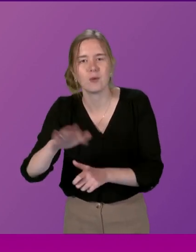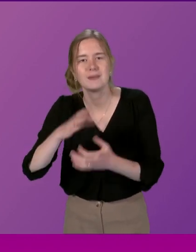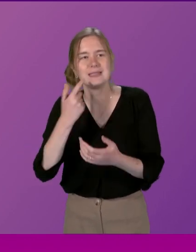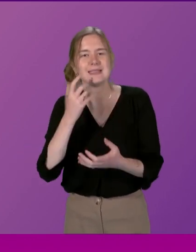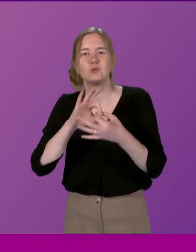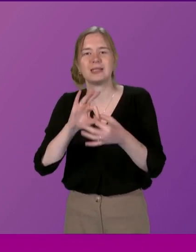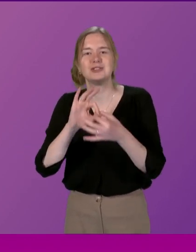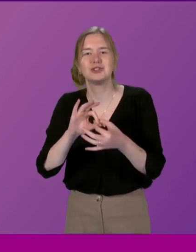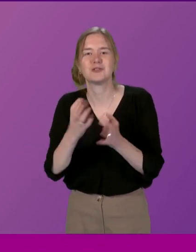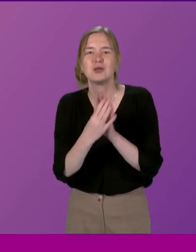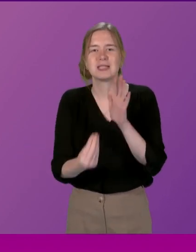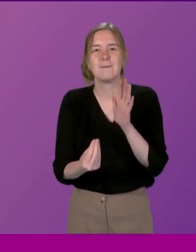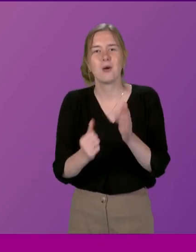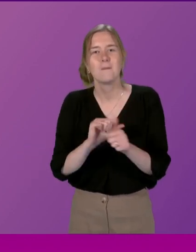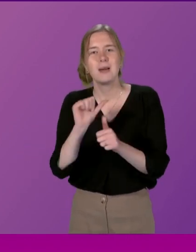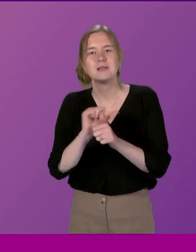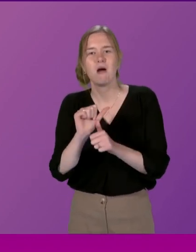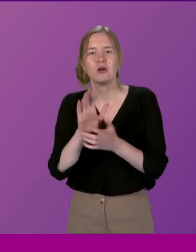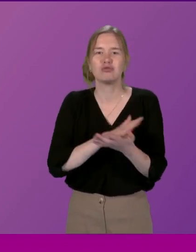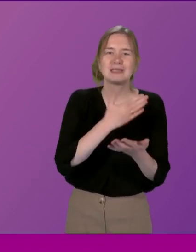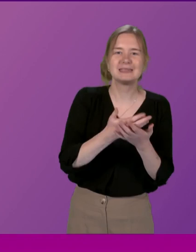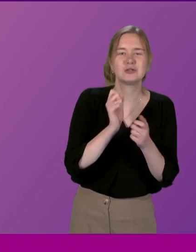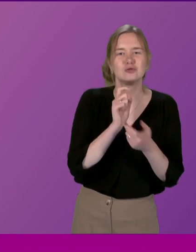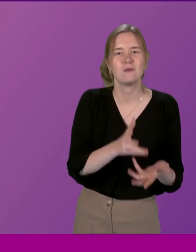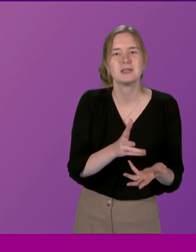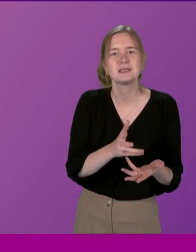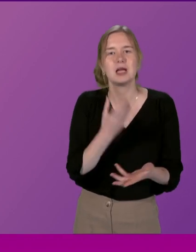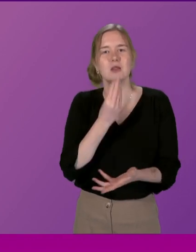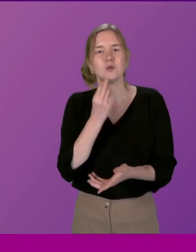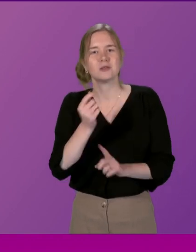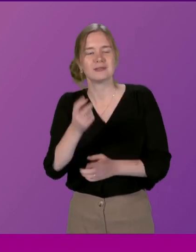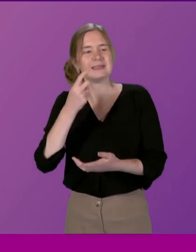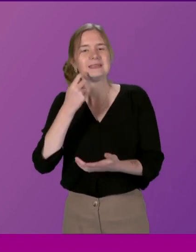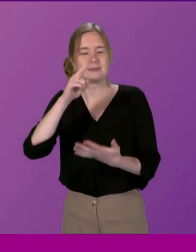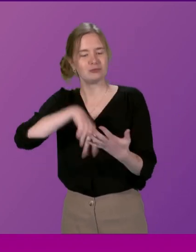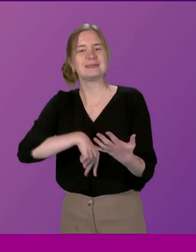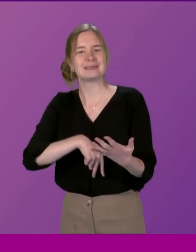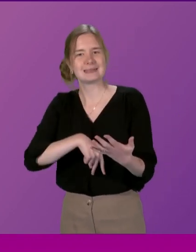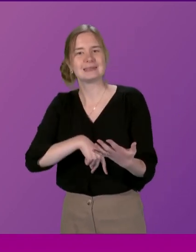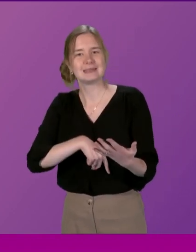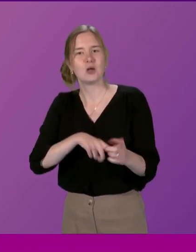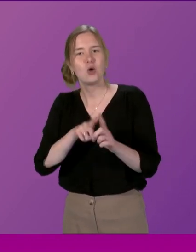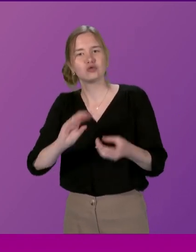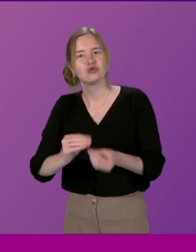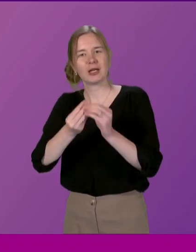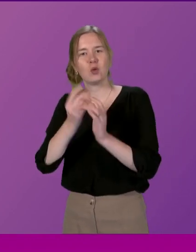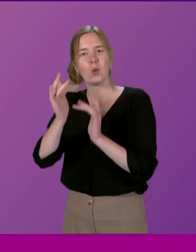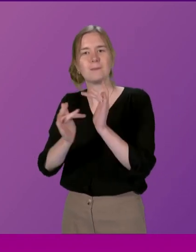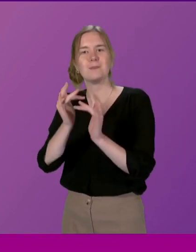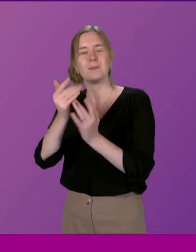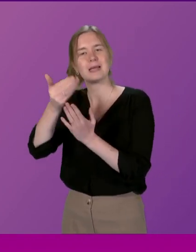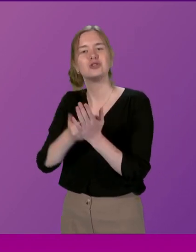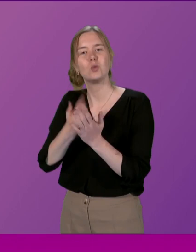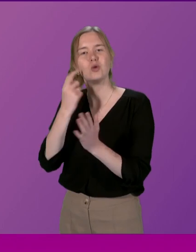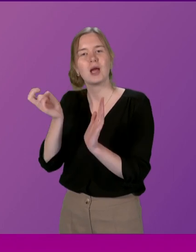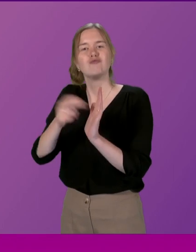For example, by better promoting translation services and the use of an easy read And by creating a new web page where people can